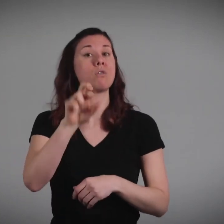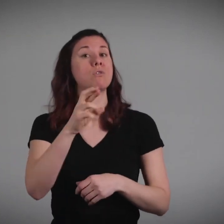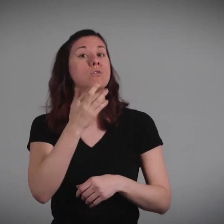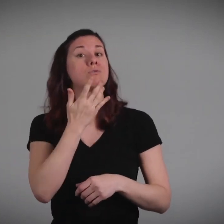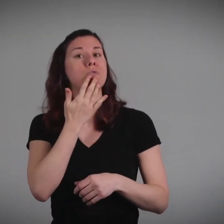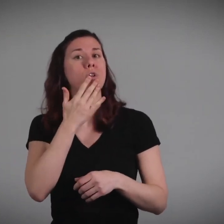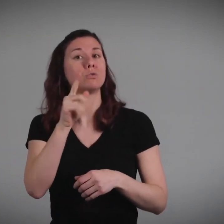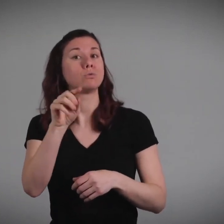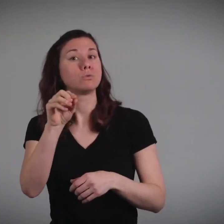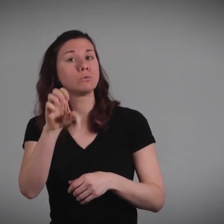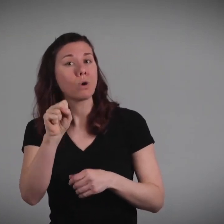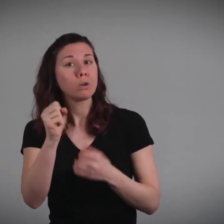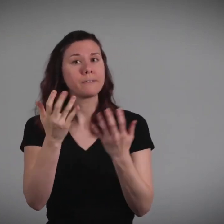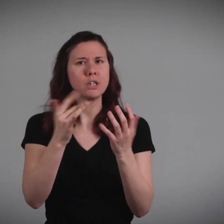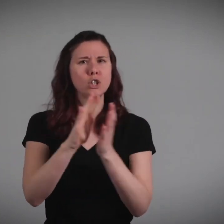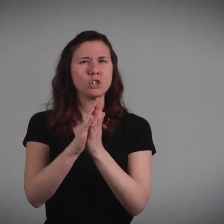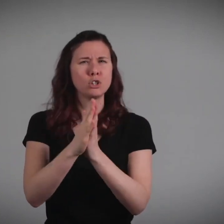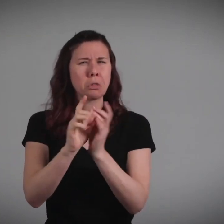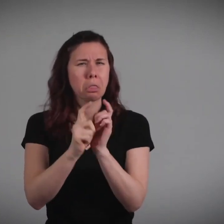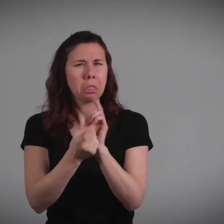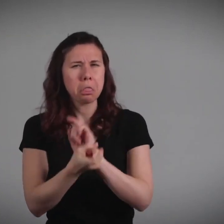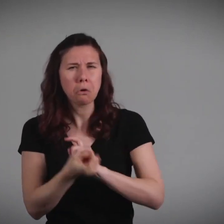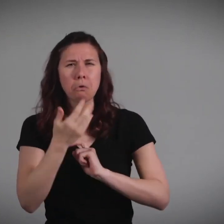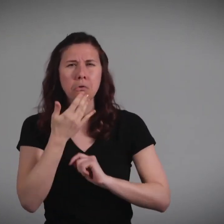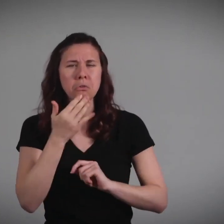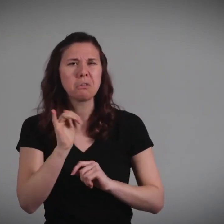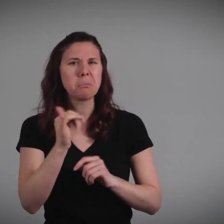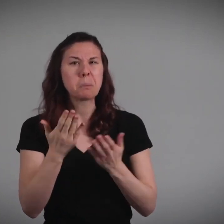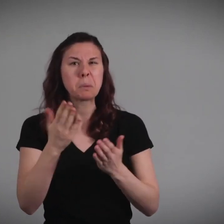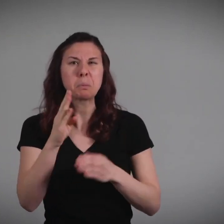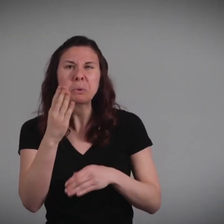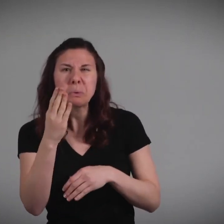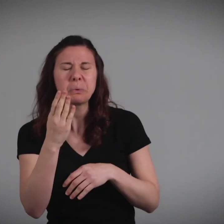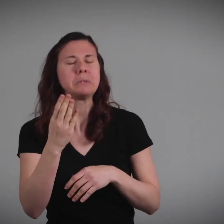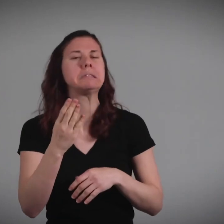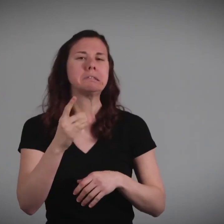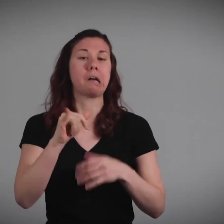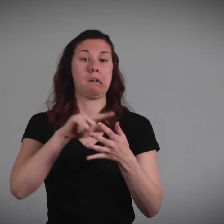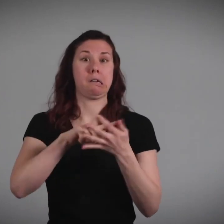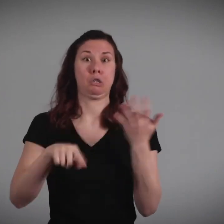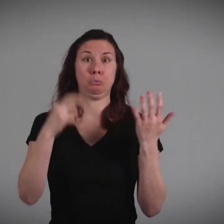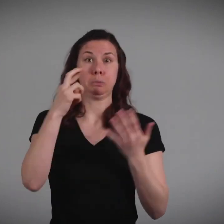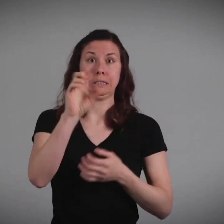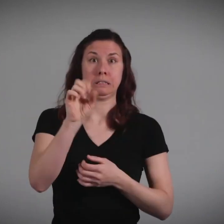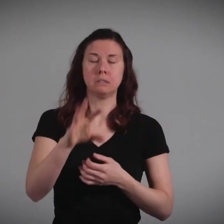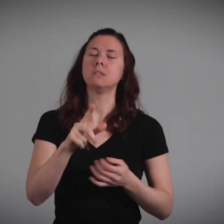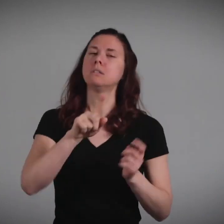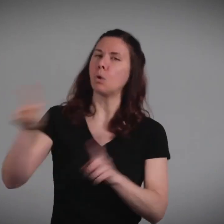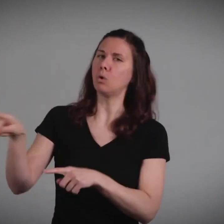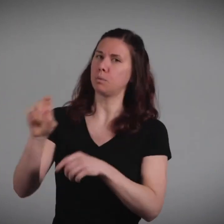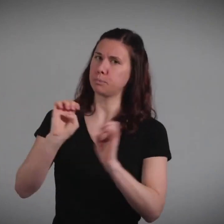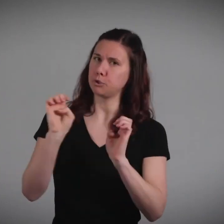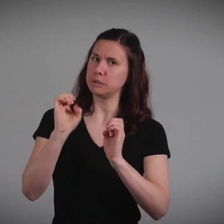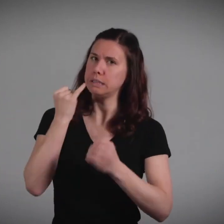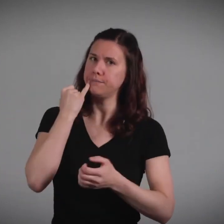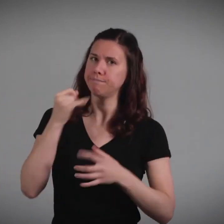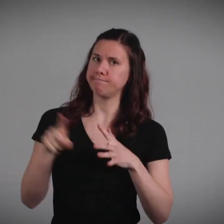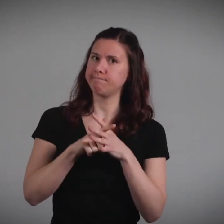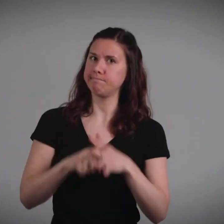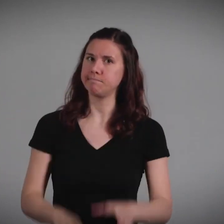Or if your fingers or toes change color. For example, if they turn blue. For any of the reasons I just mentioned, you must go back to